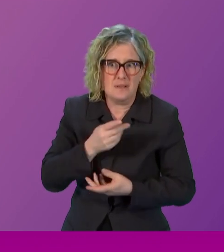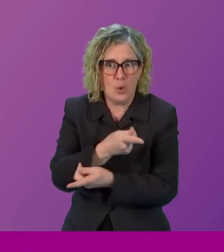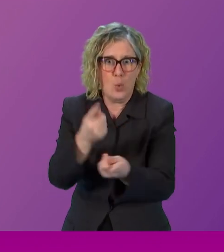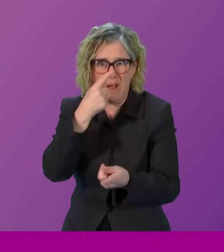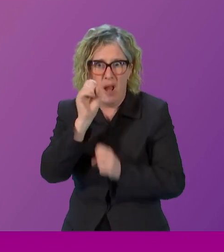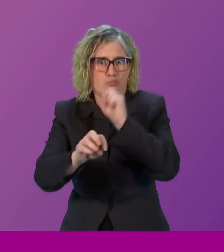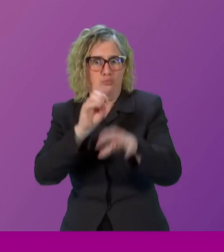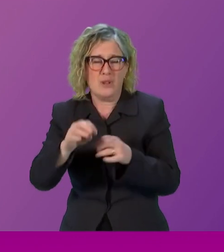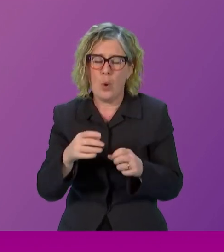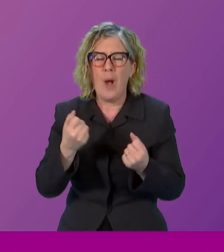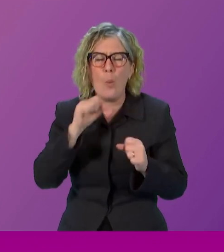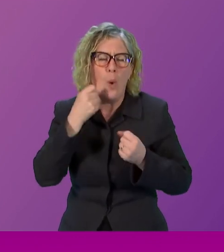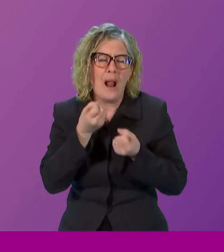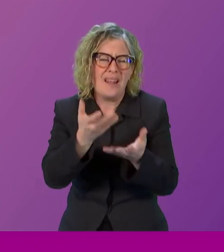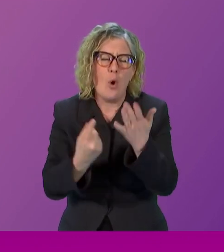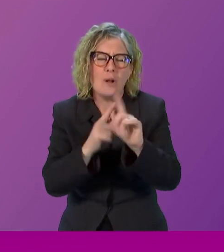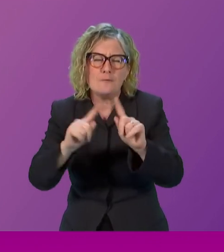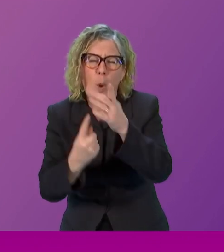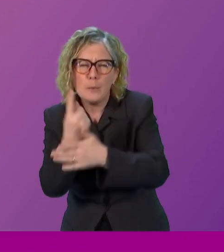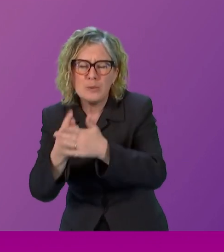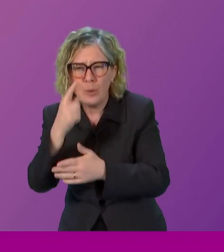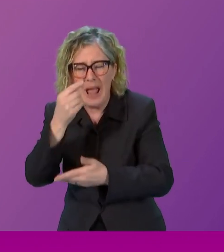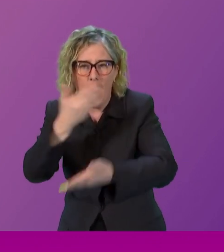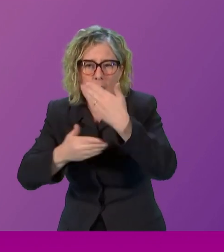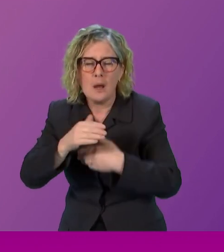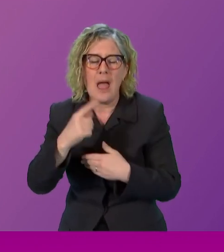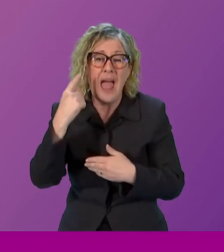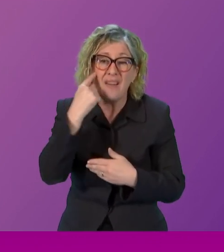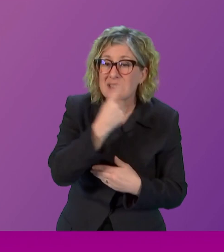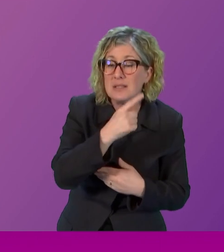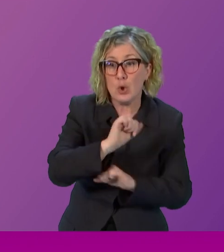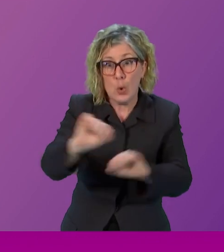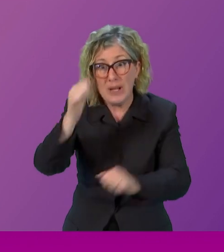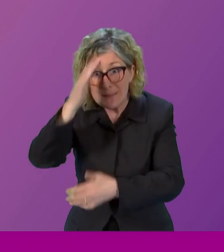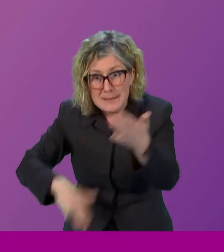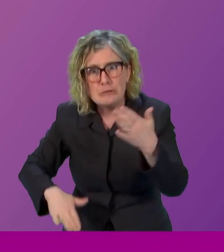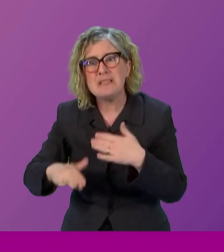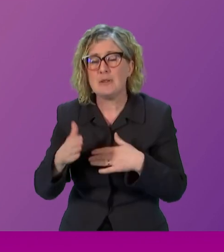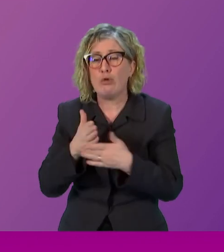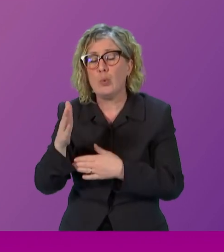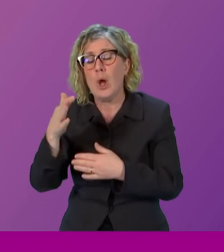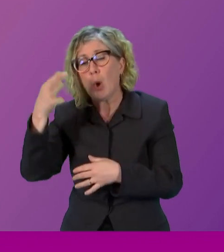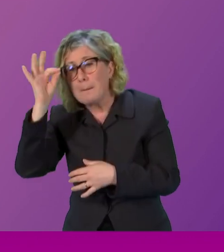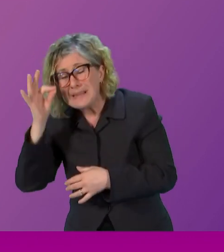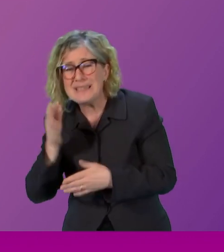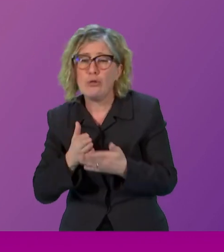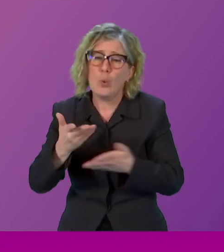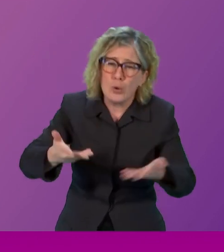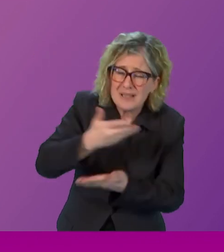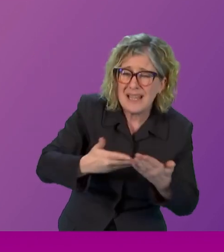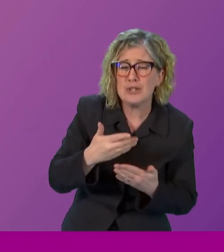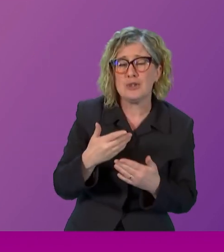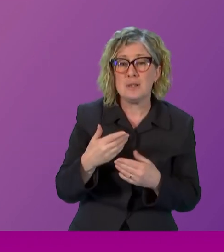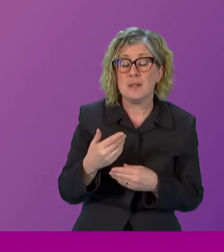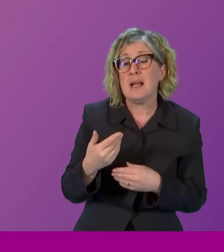to politicians that are taking part in the committee aspect, but also the ones that will take on the challenge of scrutinising the legislation